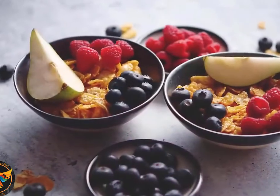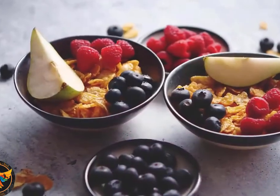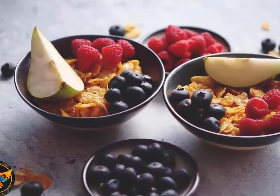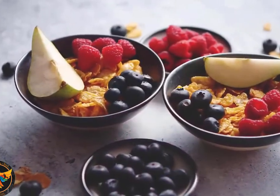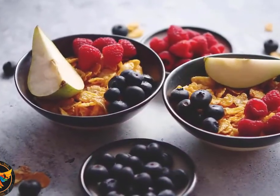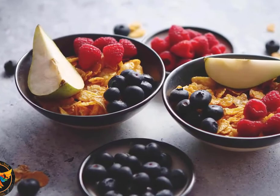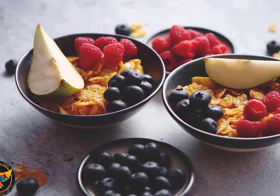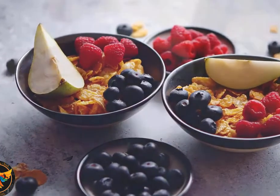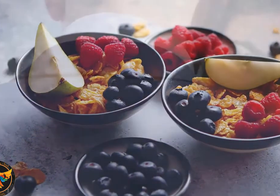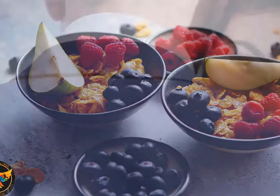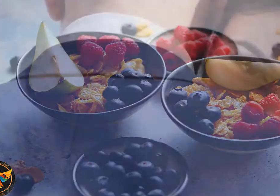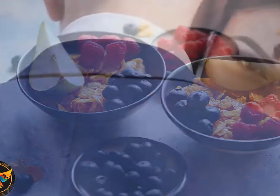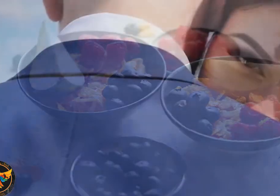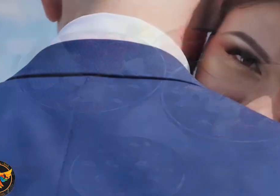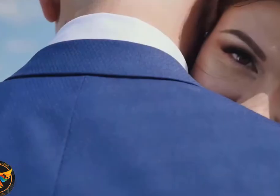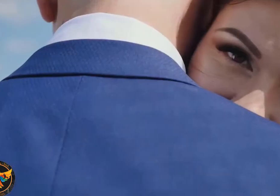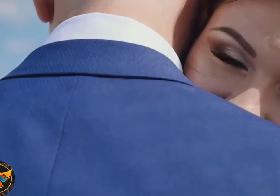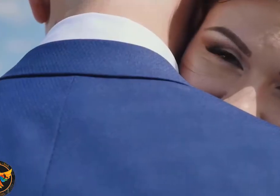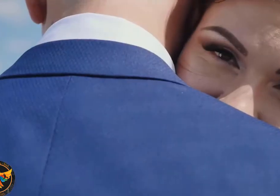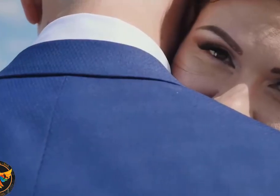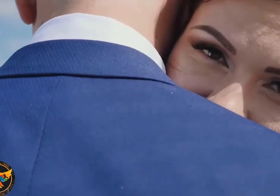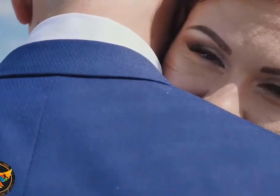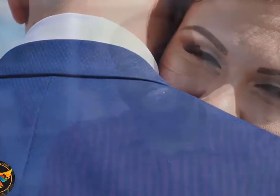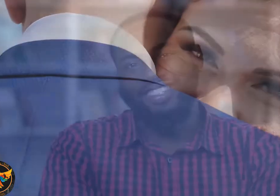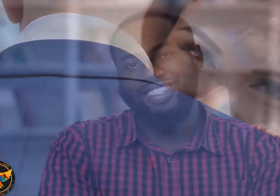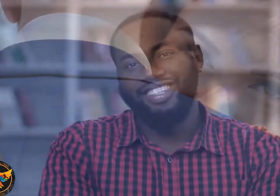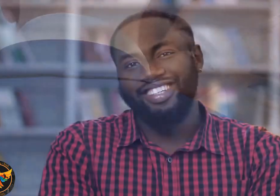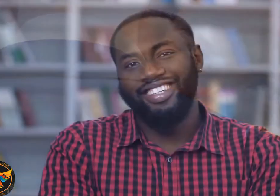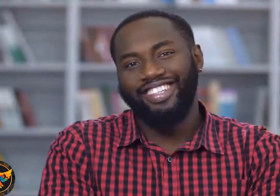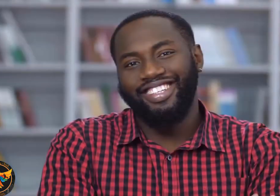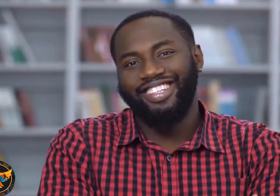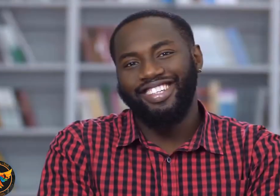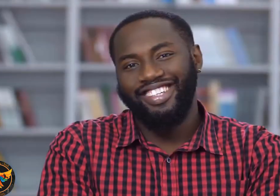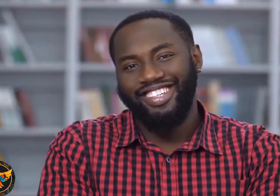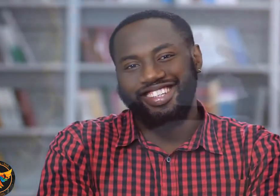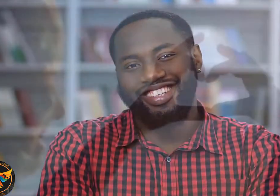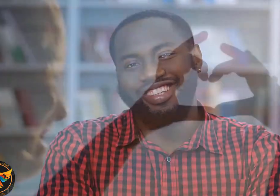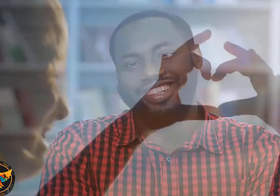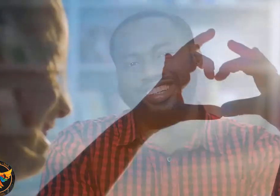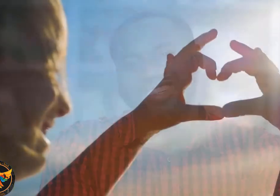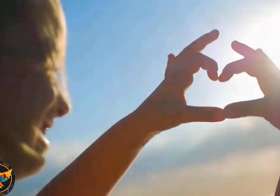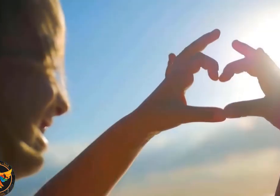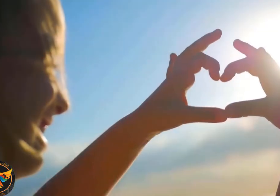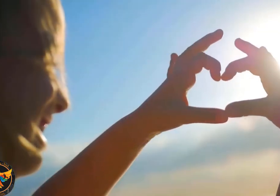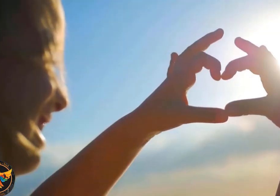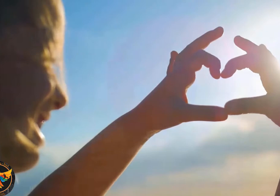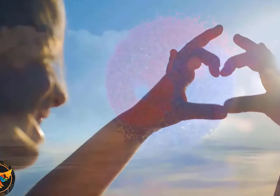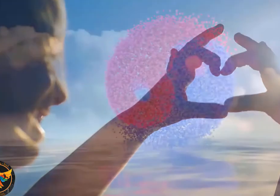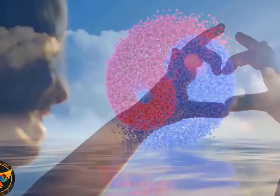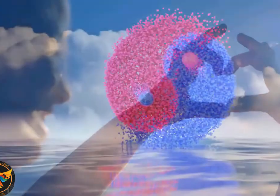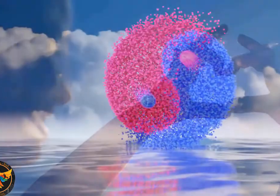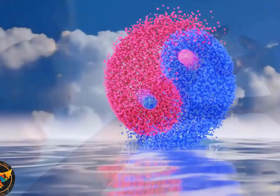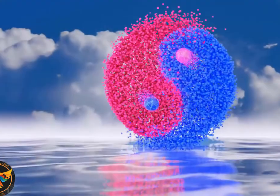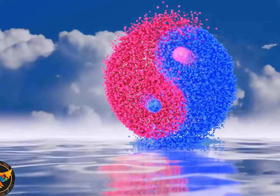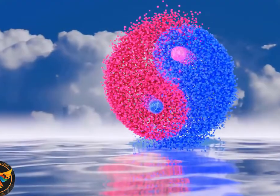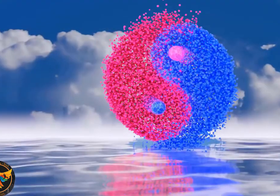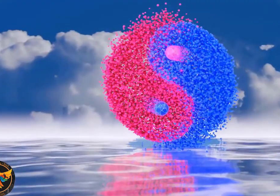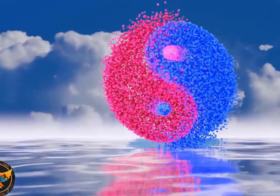This is the only place to go deeper in your self-discovery journey. Now, please welcome mind, body, and soul's very own, John